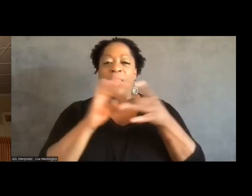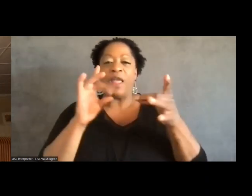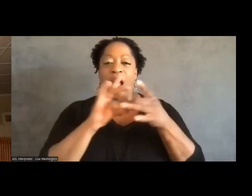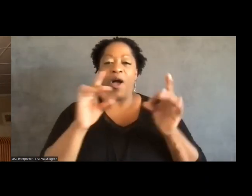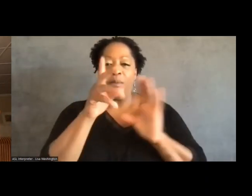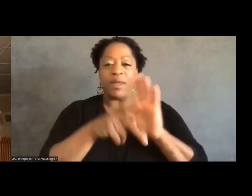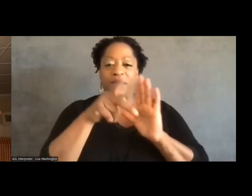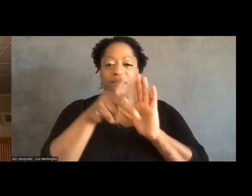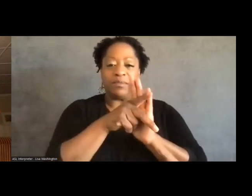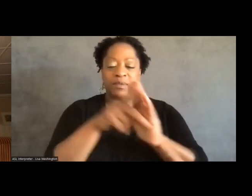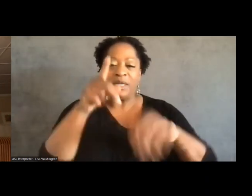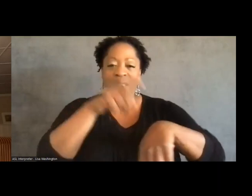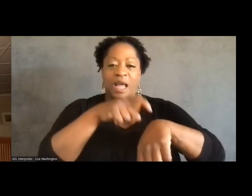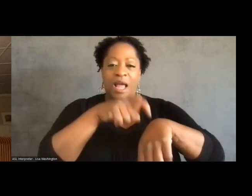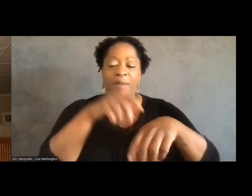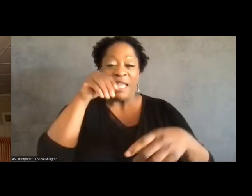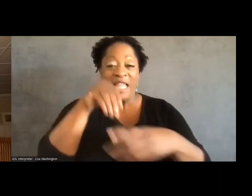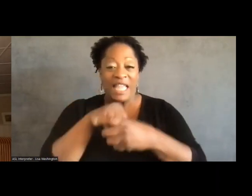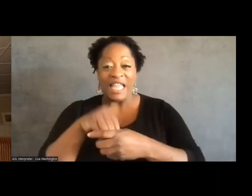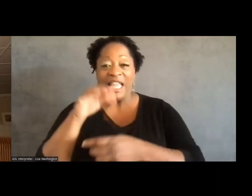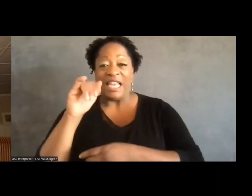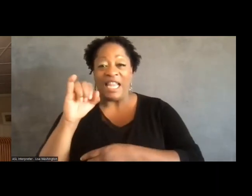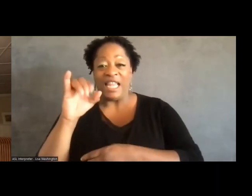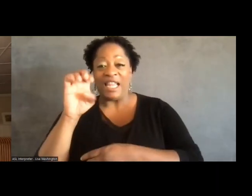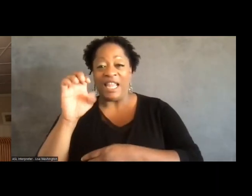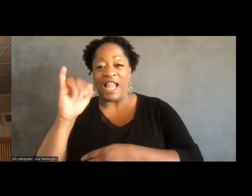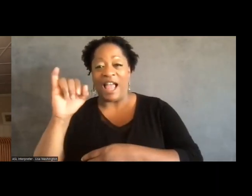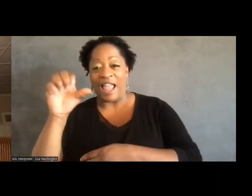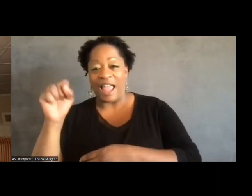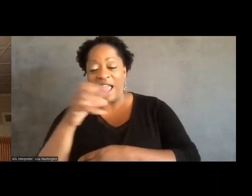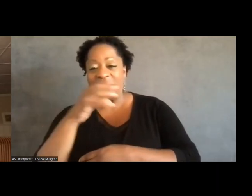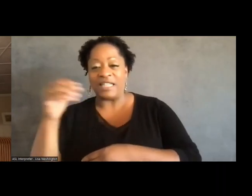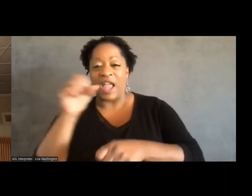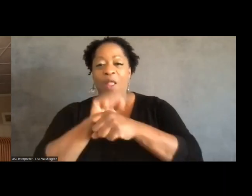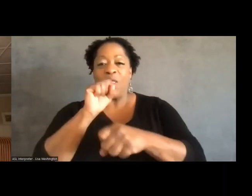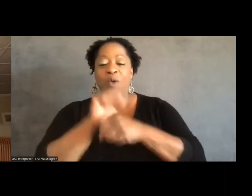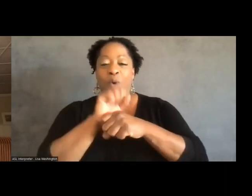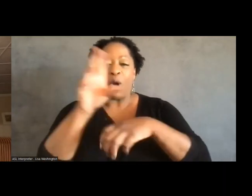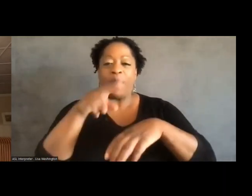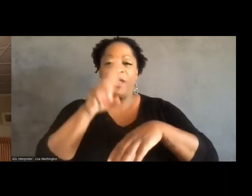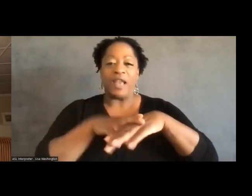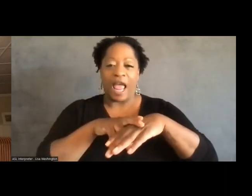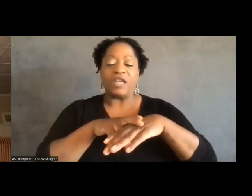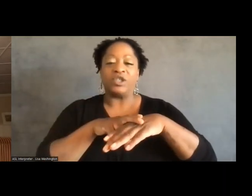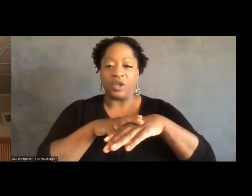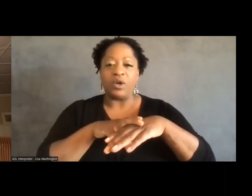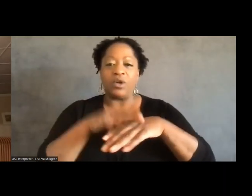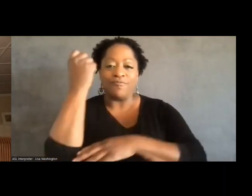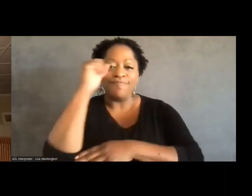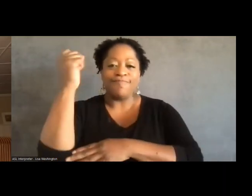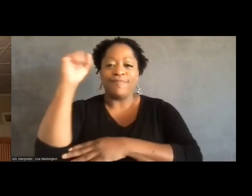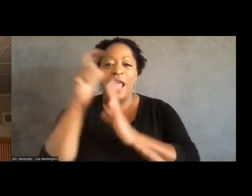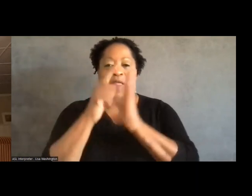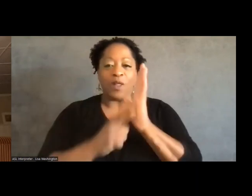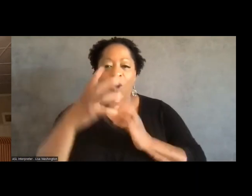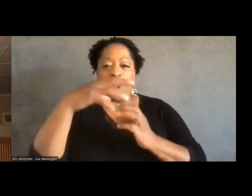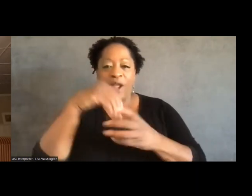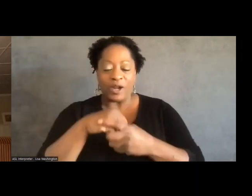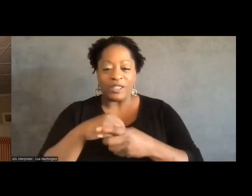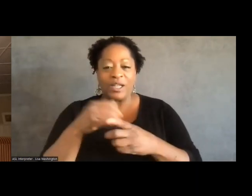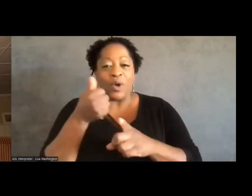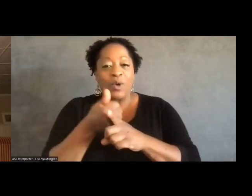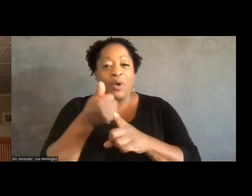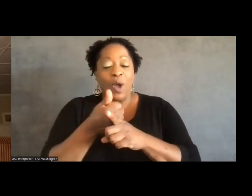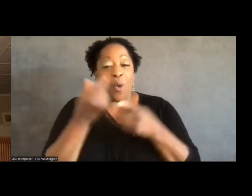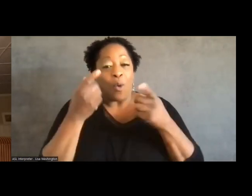in the EIS and the work of the national environmental activists and lawyers I mentioned, it wound up creating like